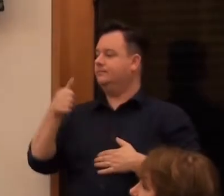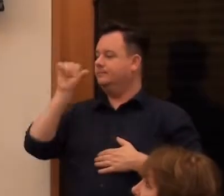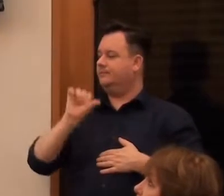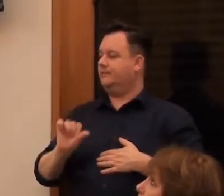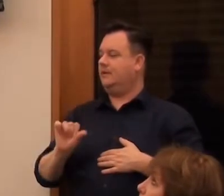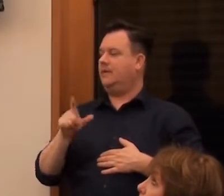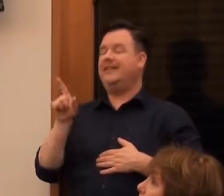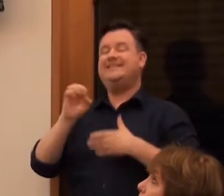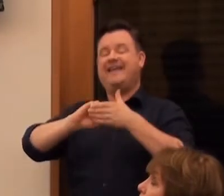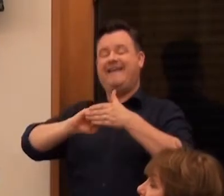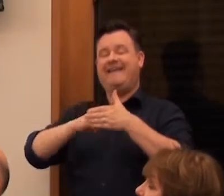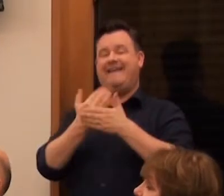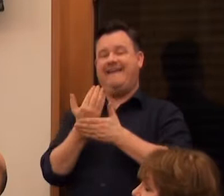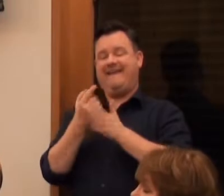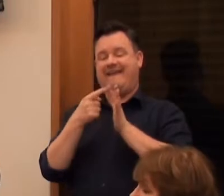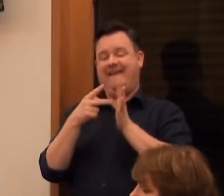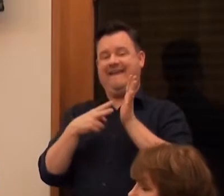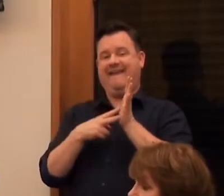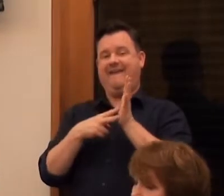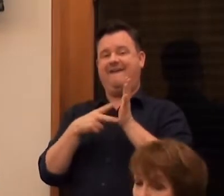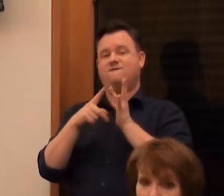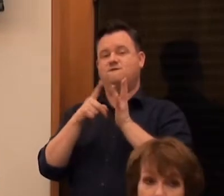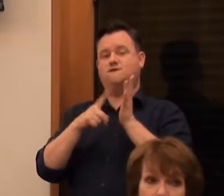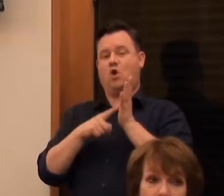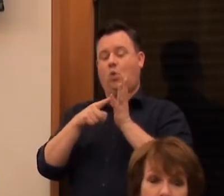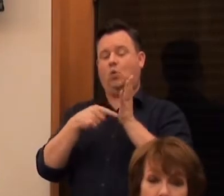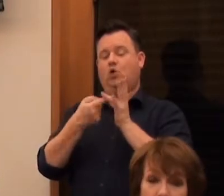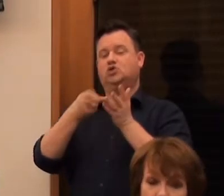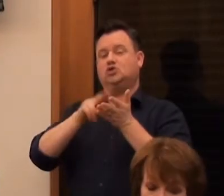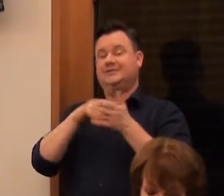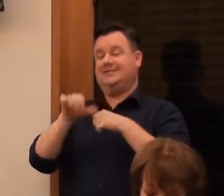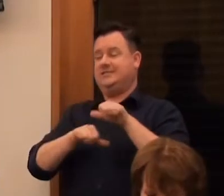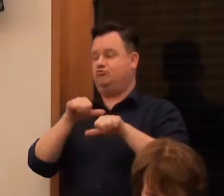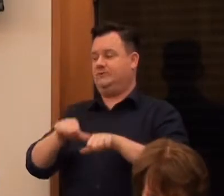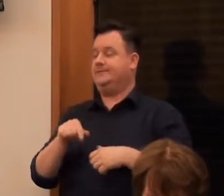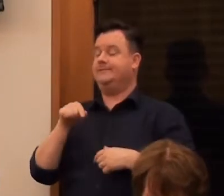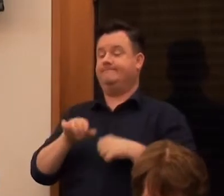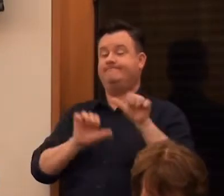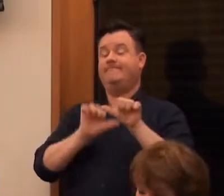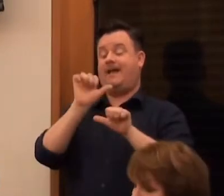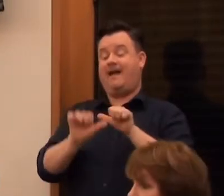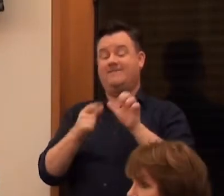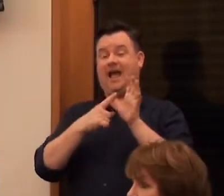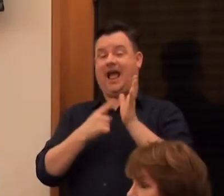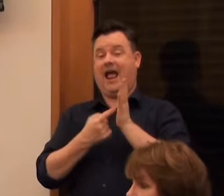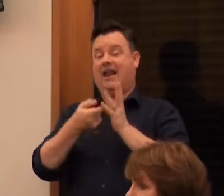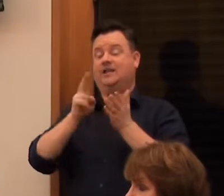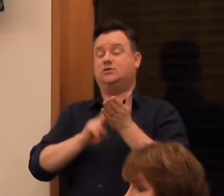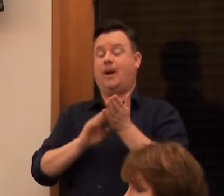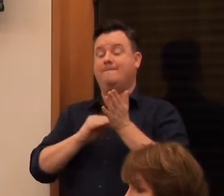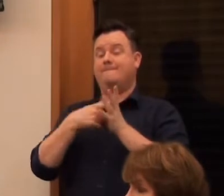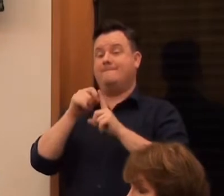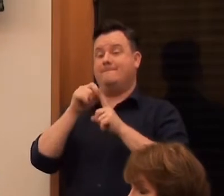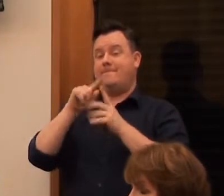this evolution series. Which is the later books. what? In a way the evolution series came after the Alison Lapper series. When